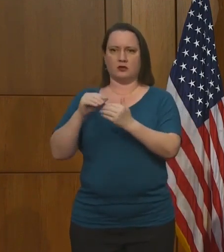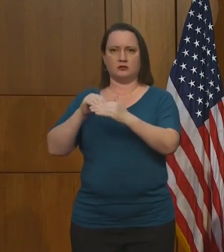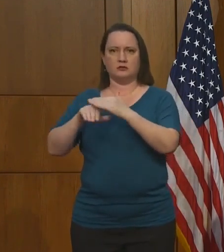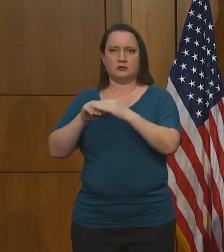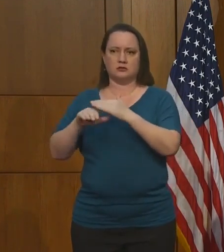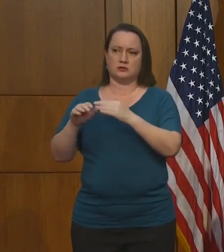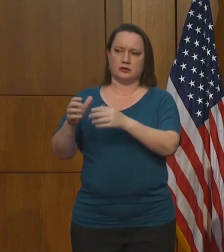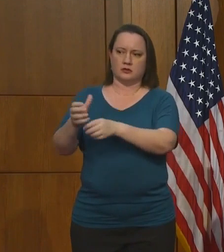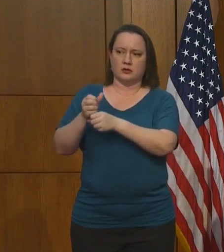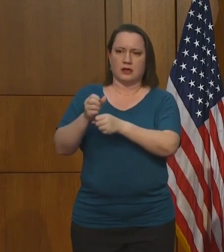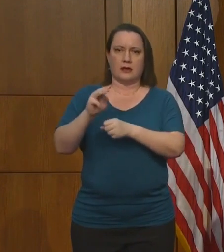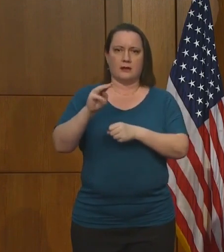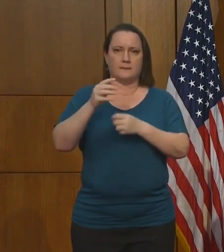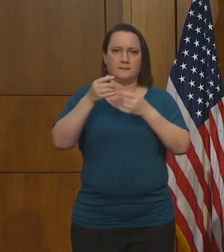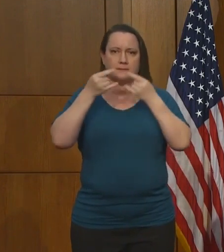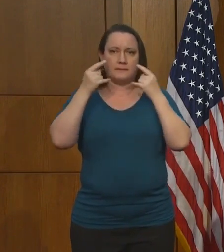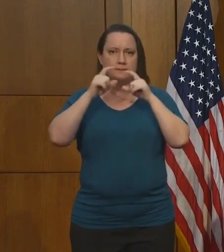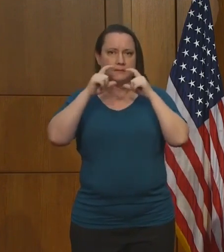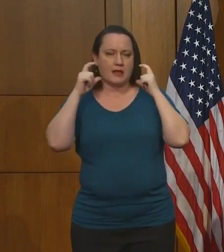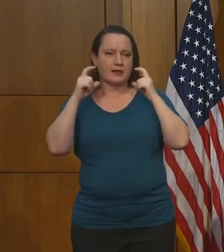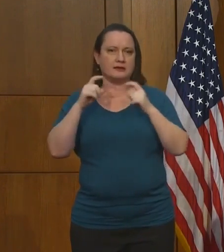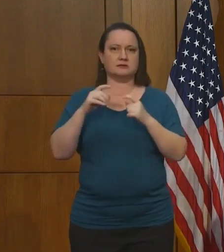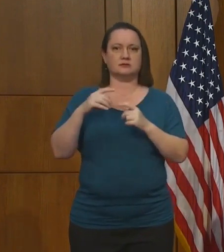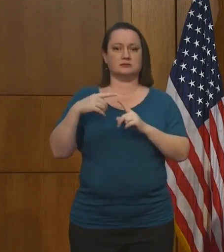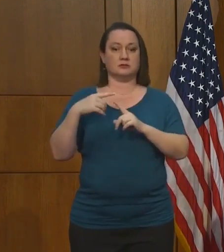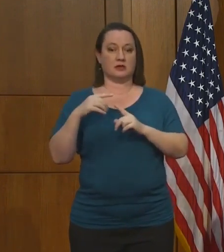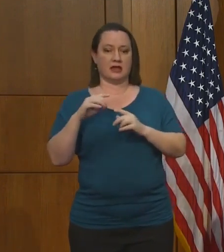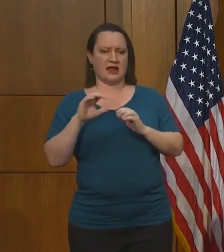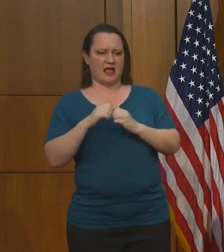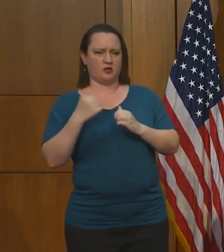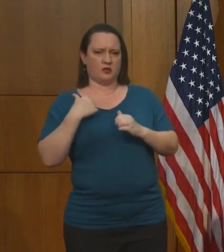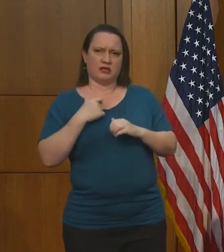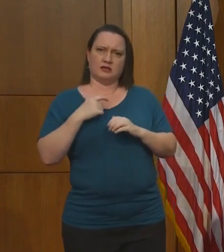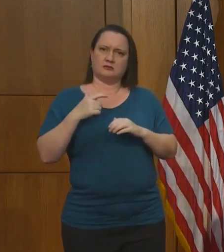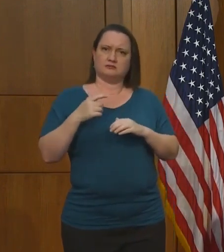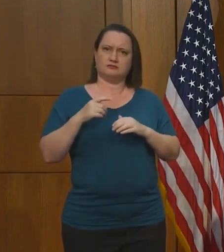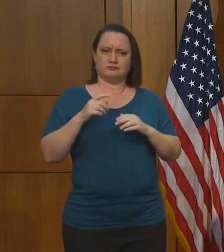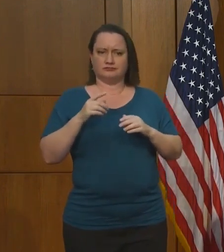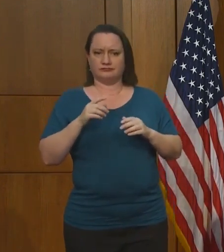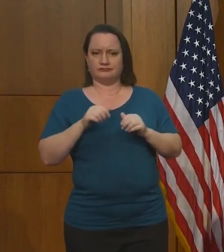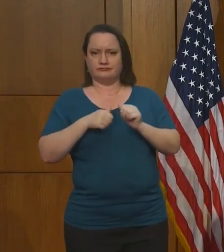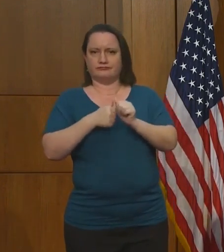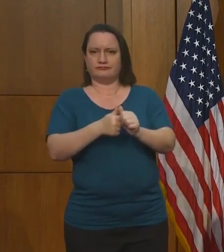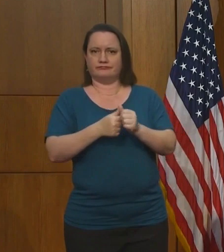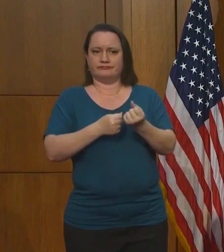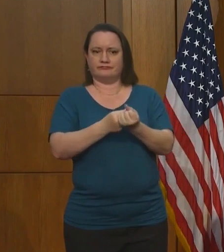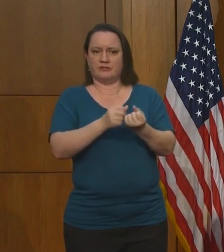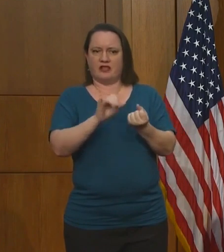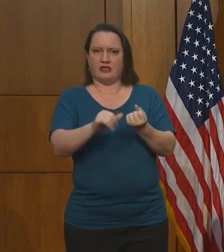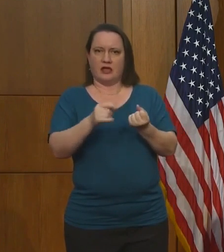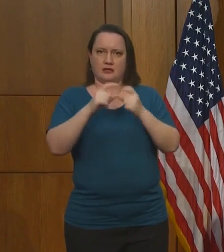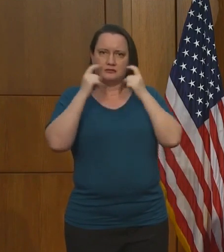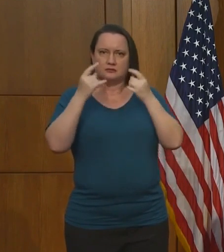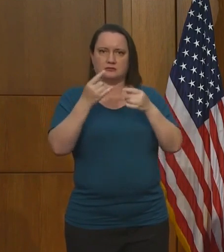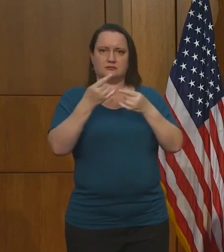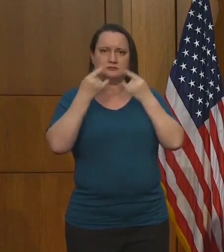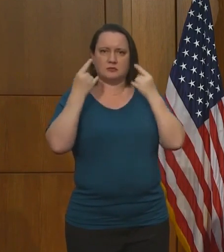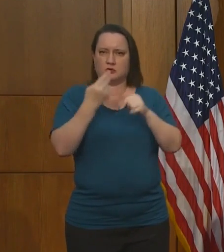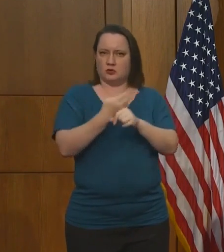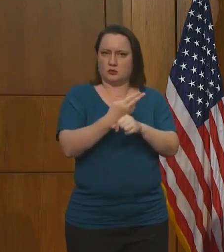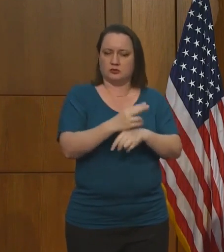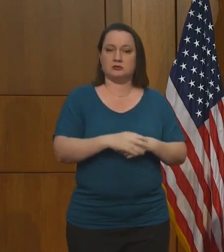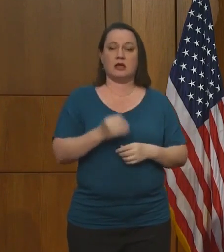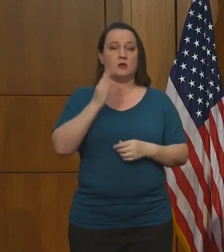also want to talk about how we enforce that. But I'll be making that announcement on Tuesday and especially for